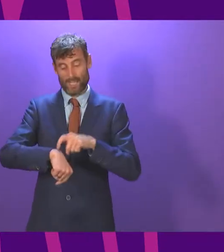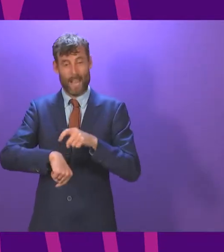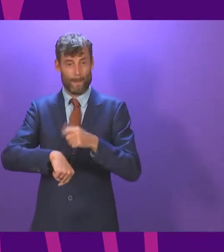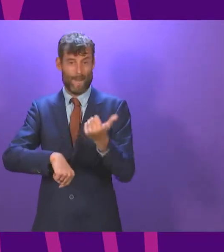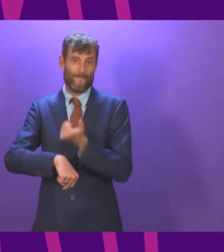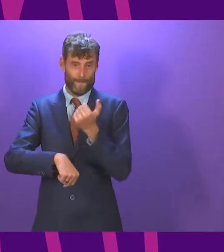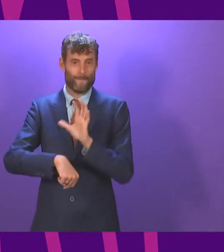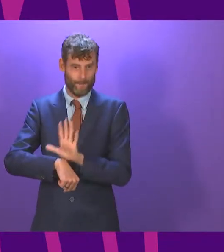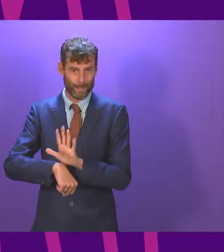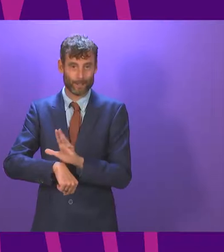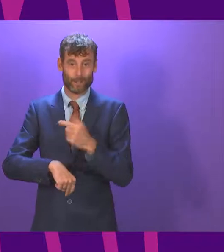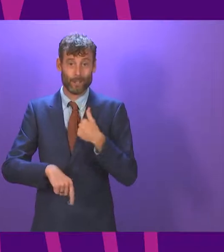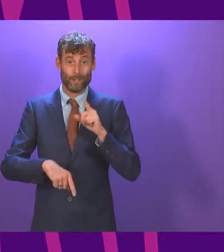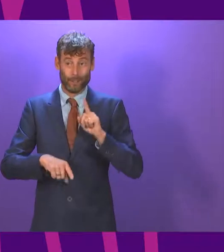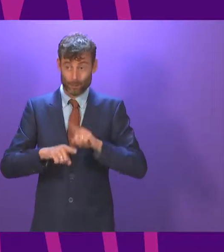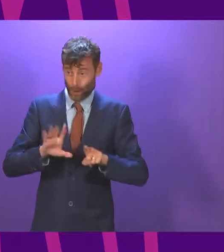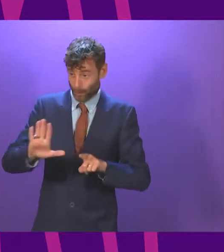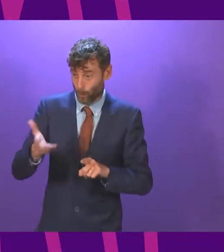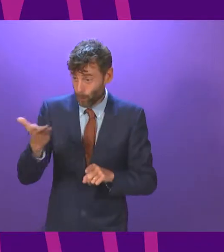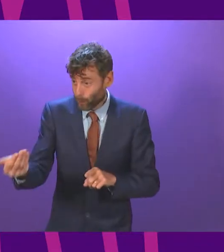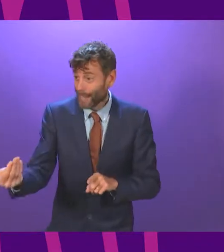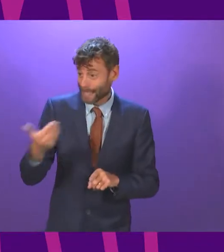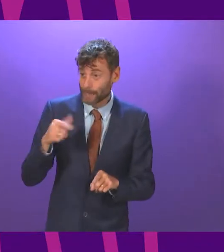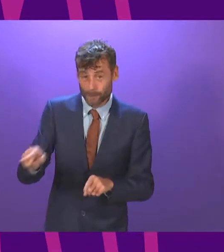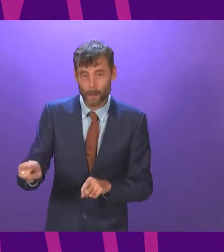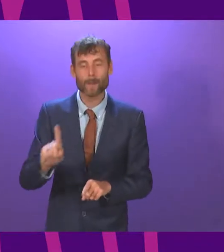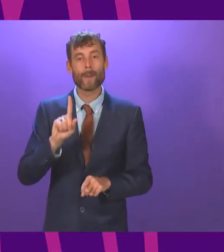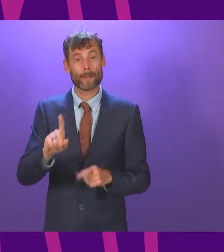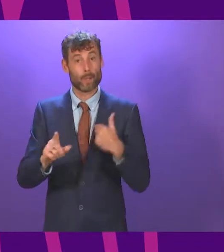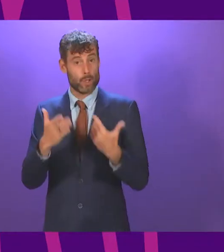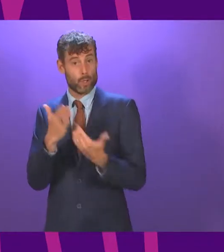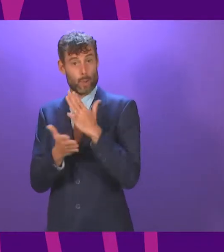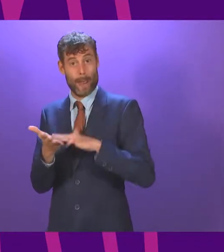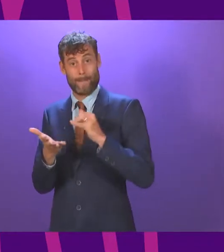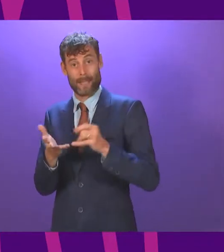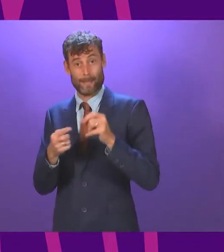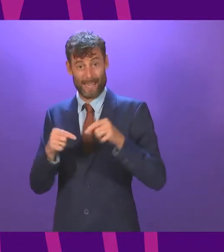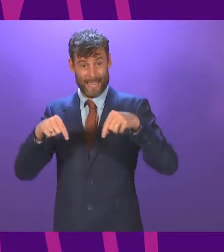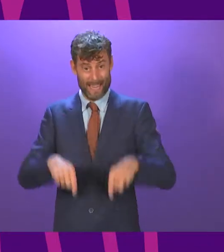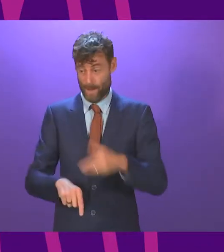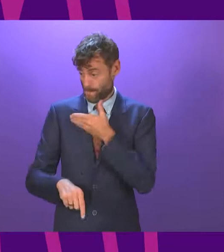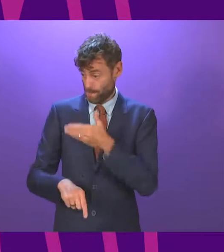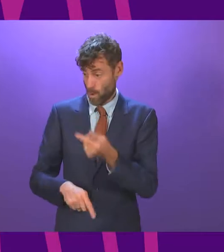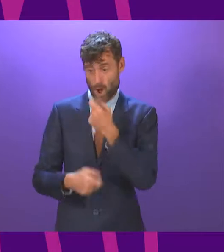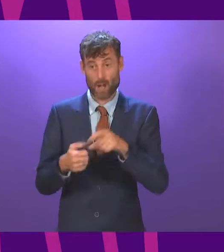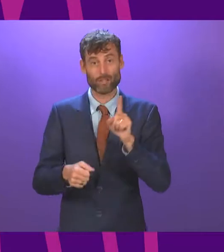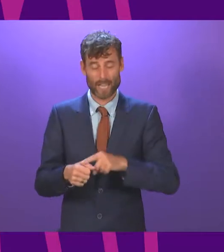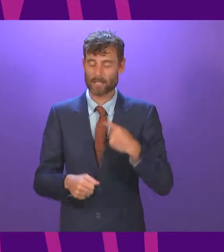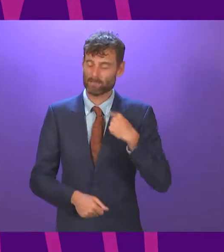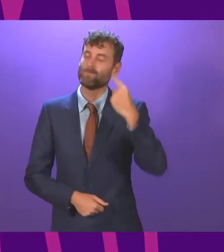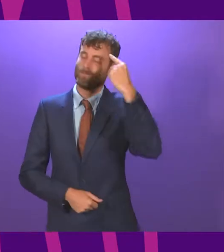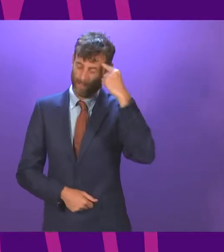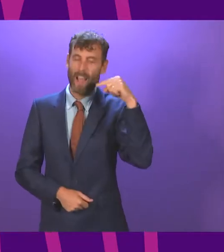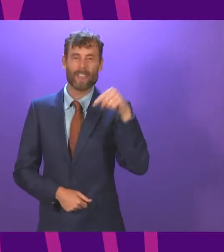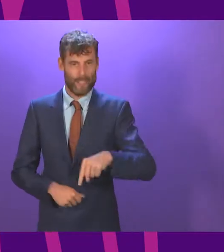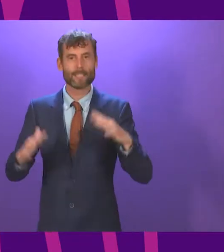there having tried to take interventions there as the new MSP in this 100 days has reiterated to me that this